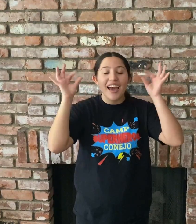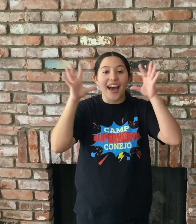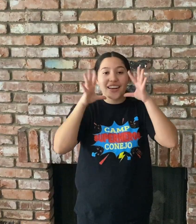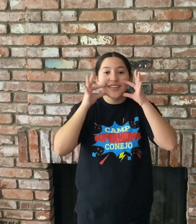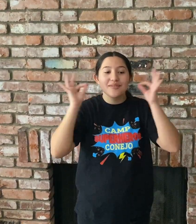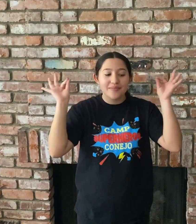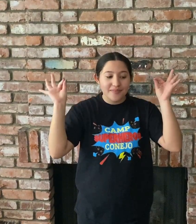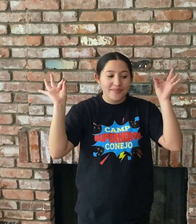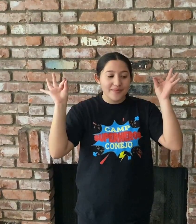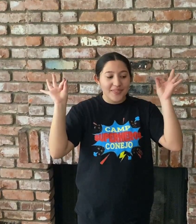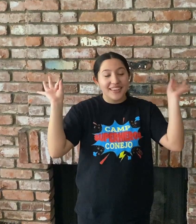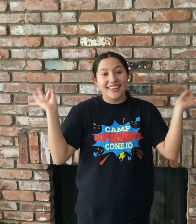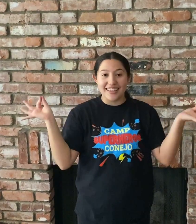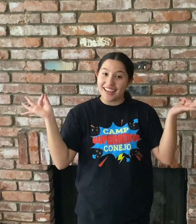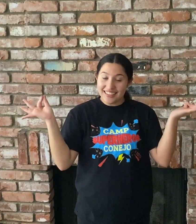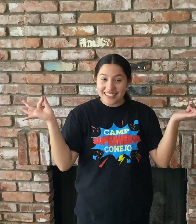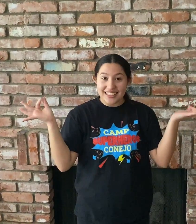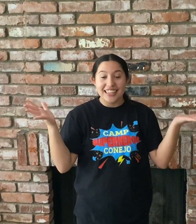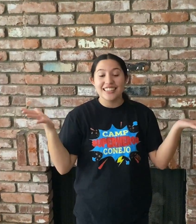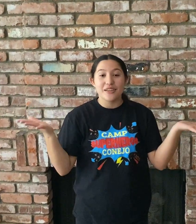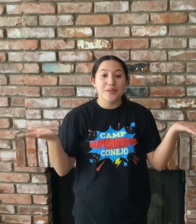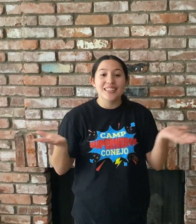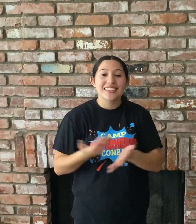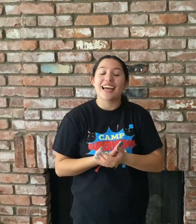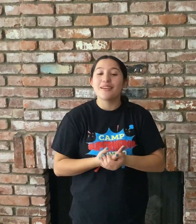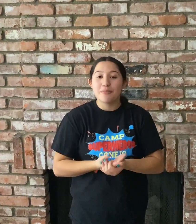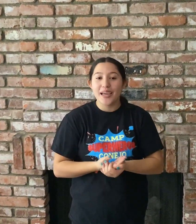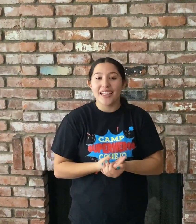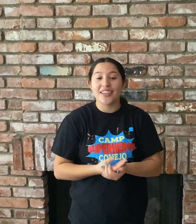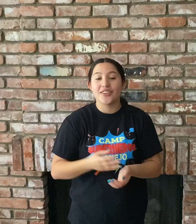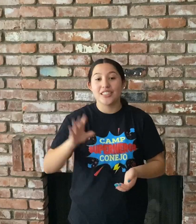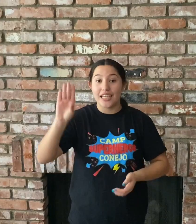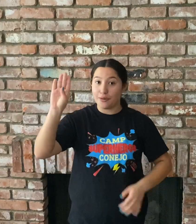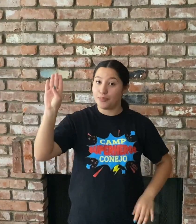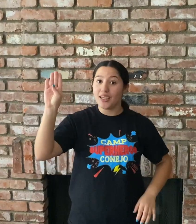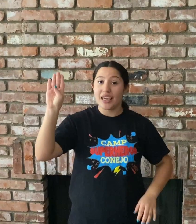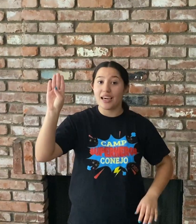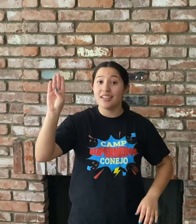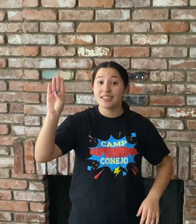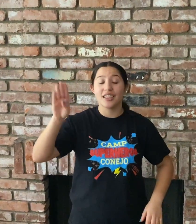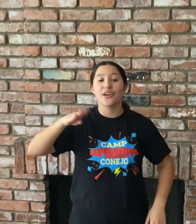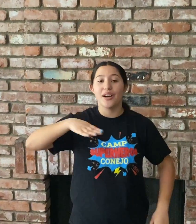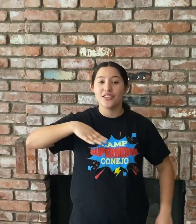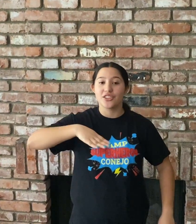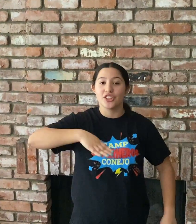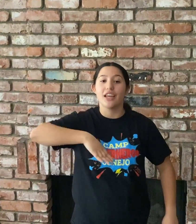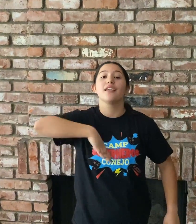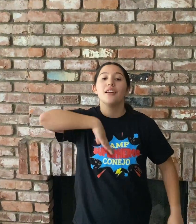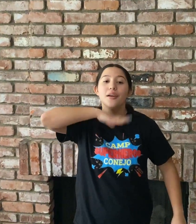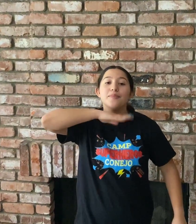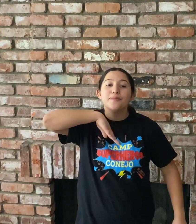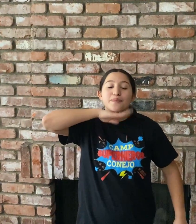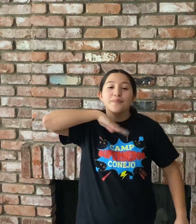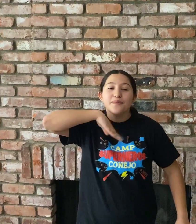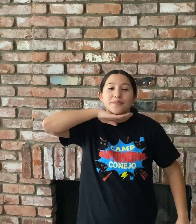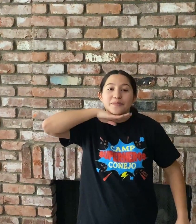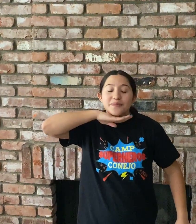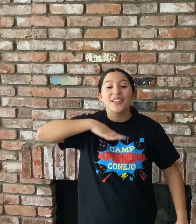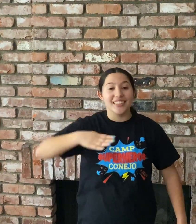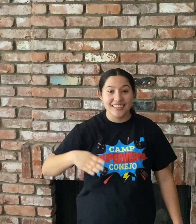Cat. Next is going to be the sign pig. You're going to take a B hand and go under your chin. That's